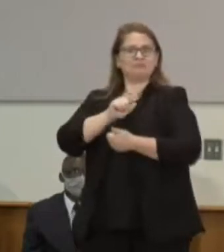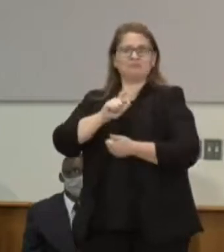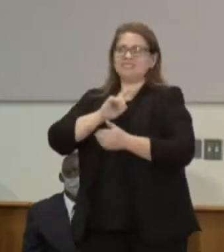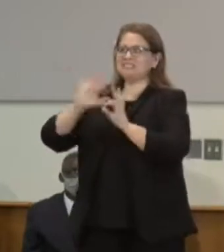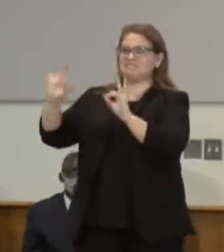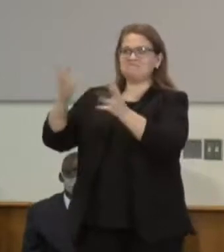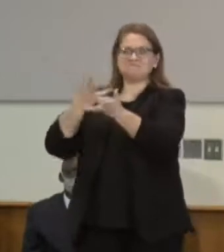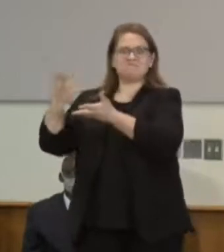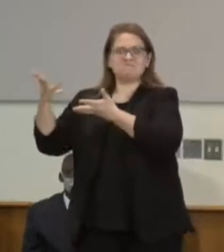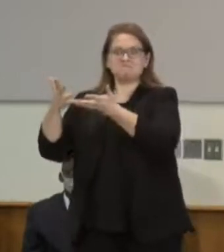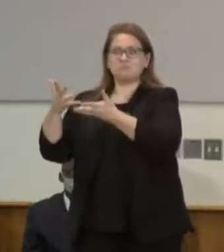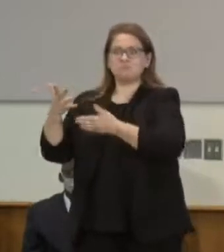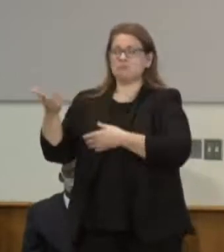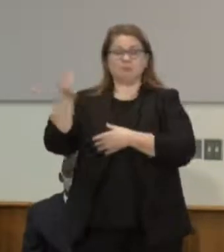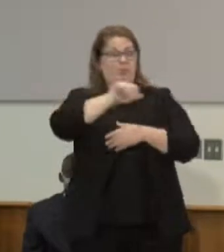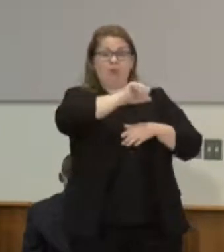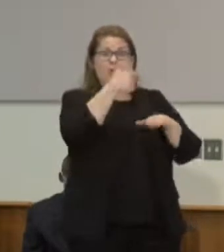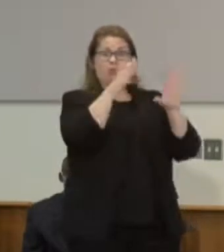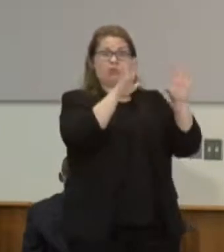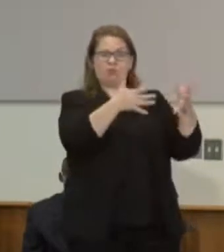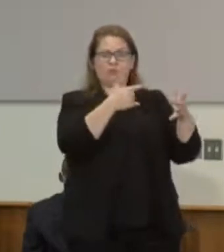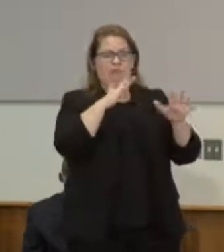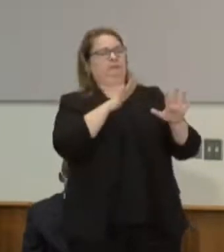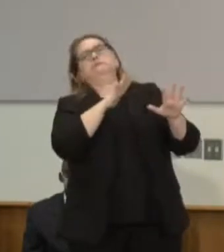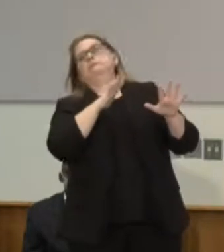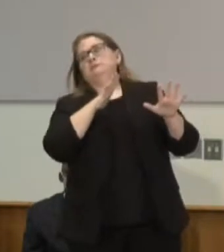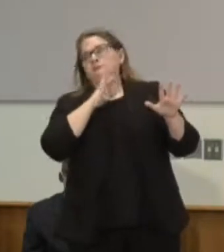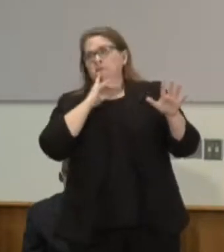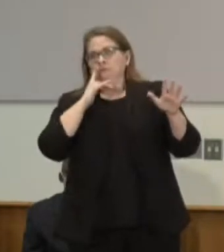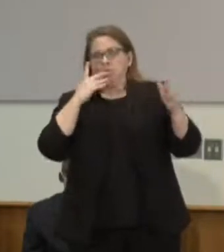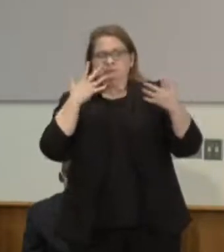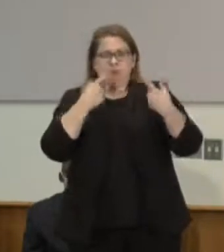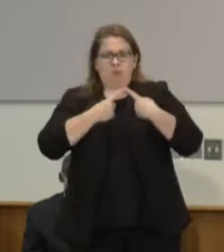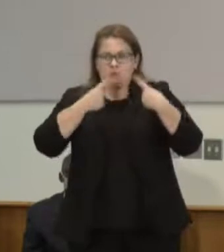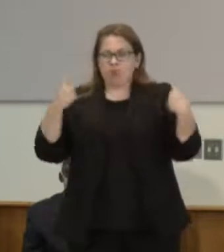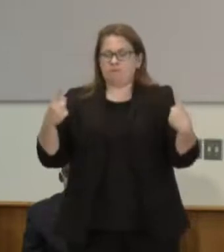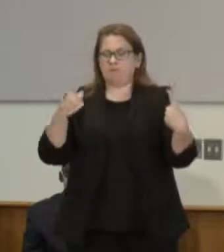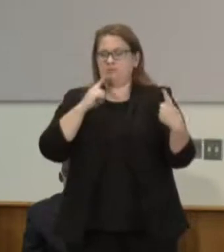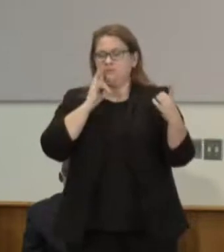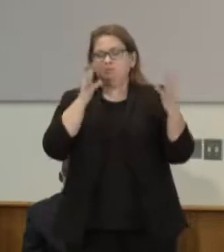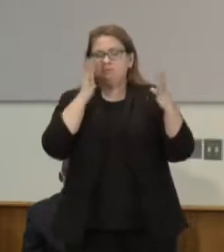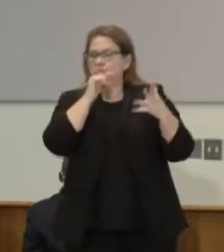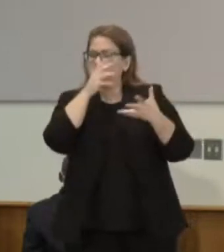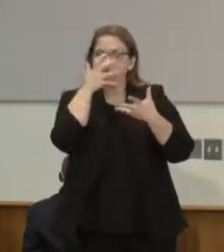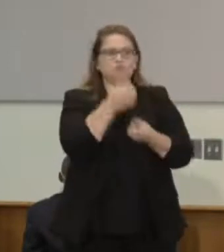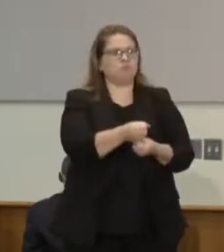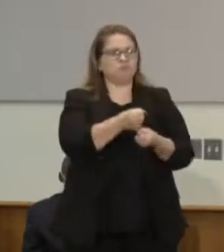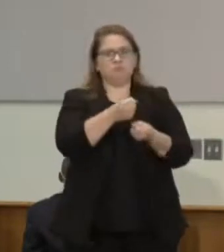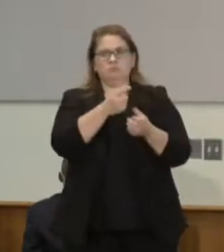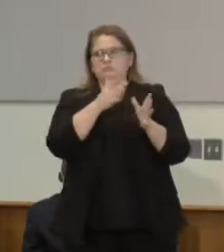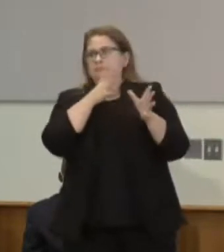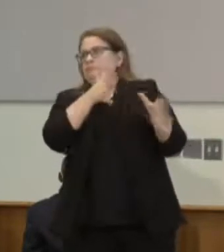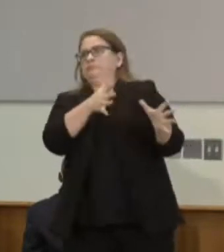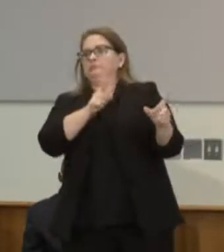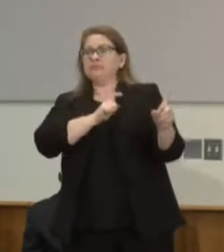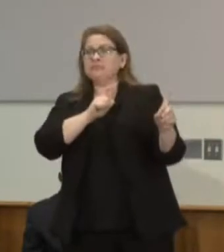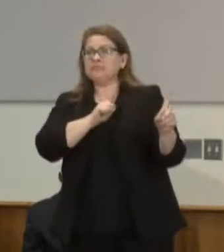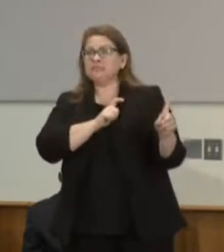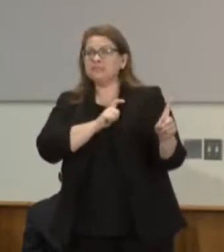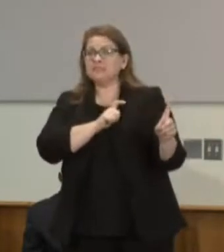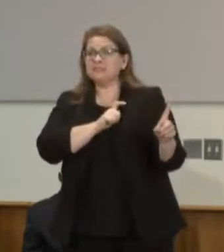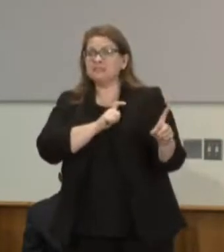rural community, we see, and I hear my colleagues and others from the rural community talk about, you know,